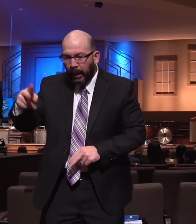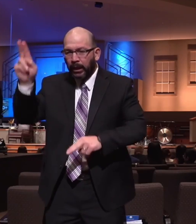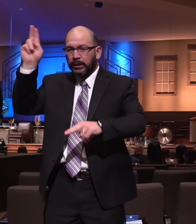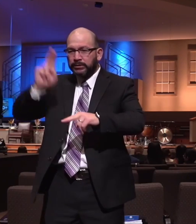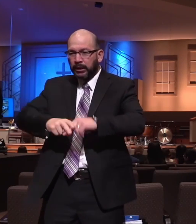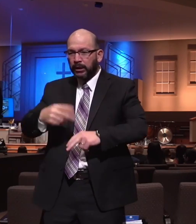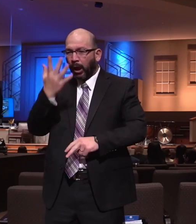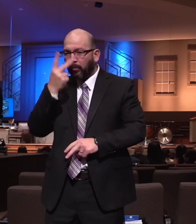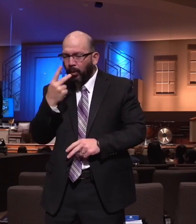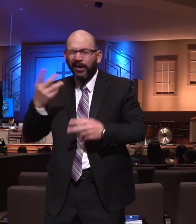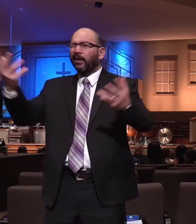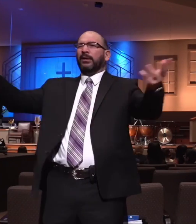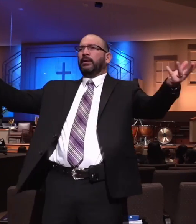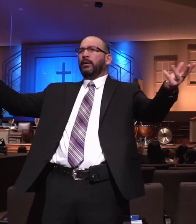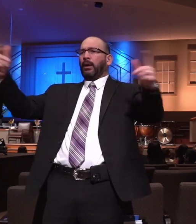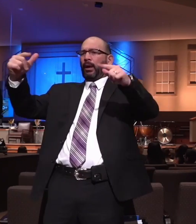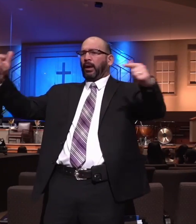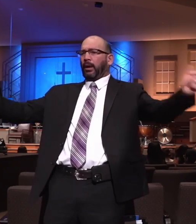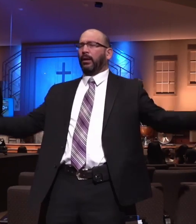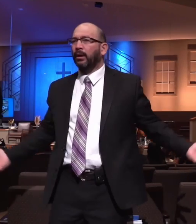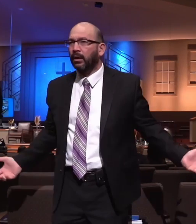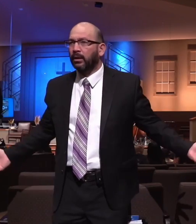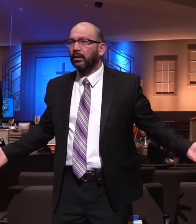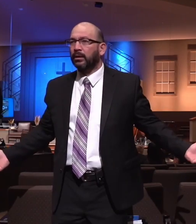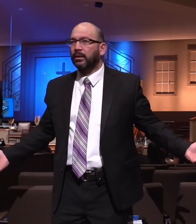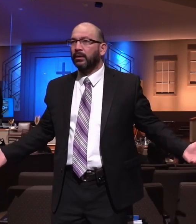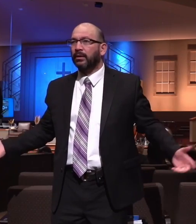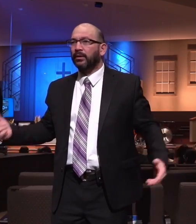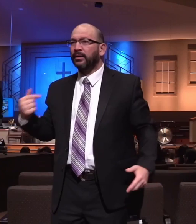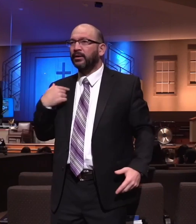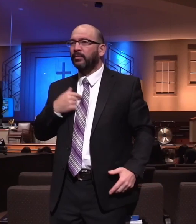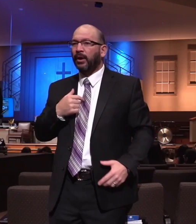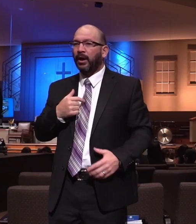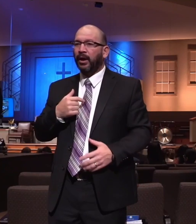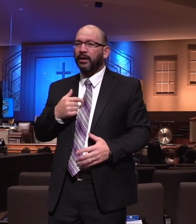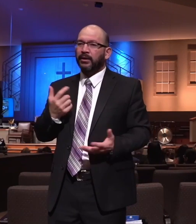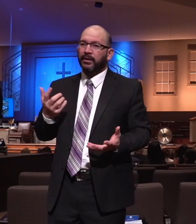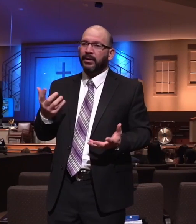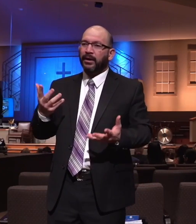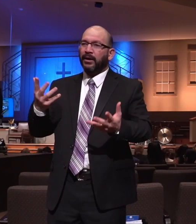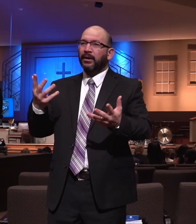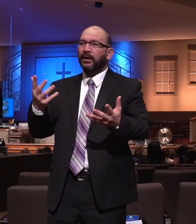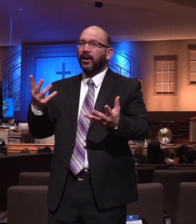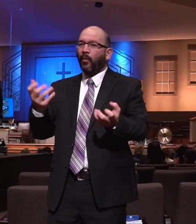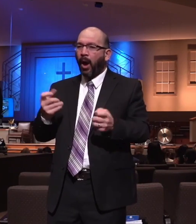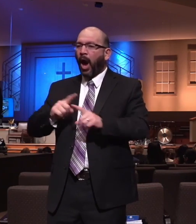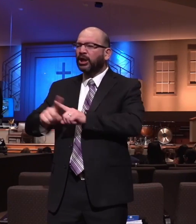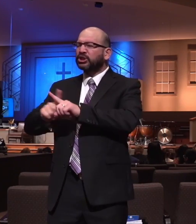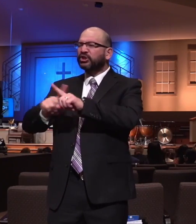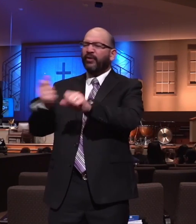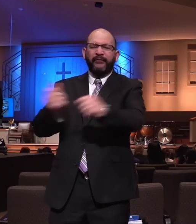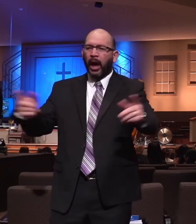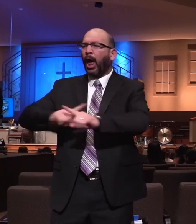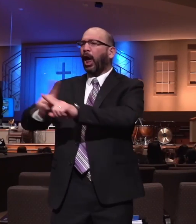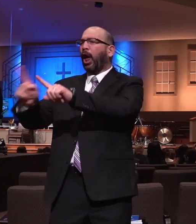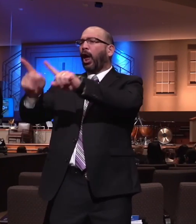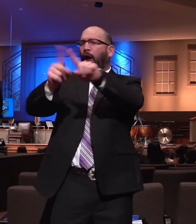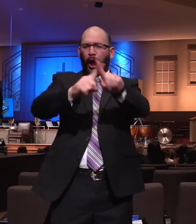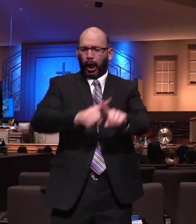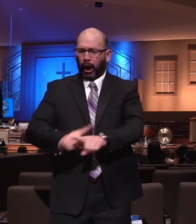One commentator said, we've become addicted to endless varieties. We've become addicted to endless